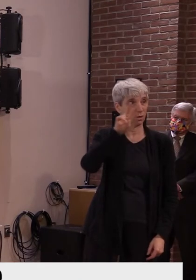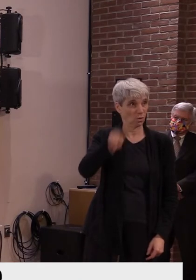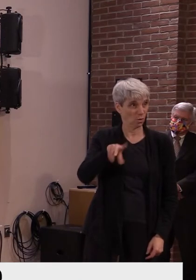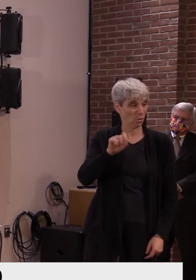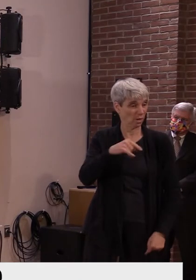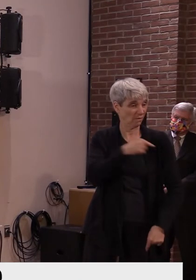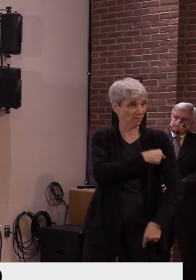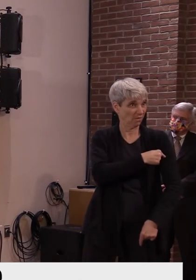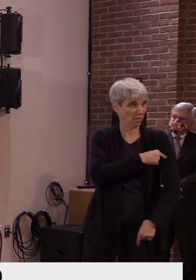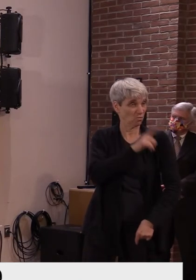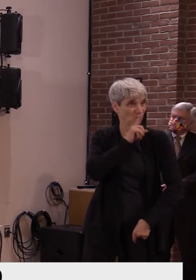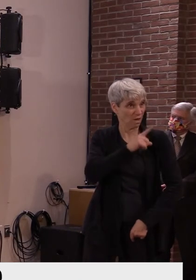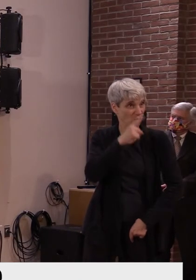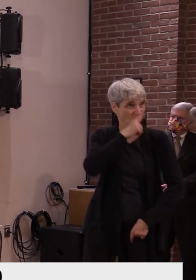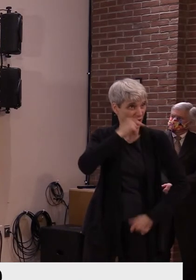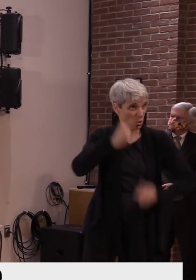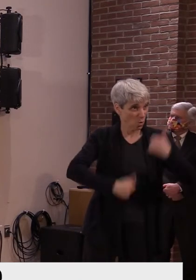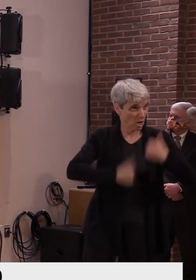Yes.